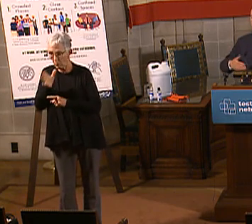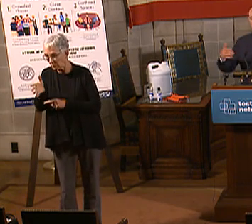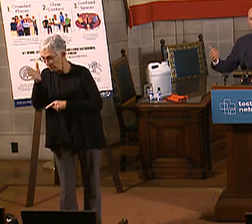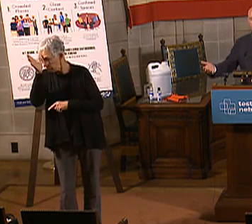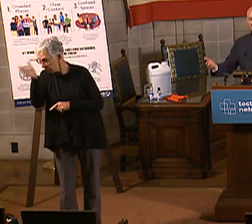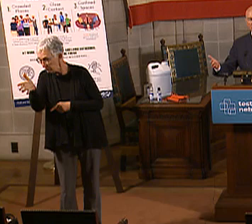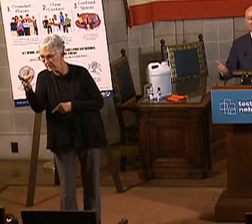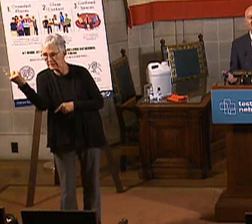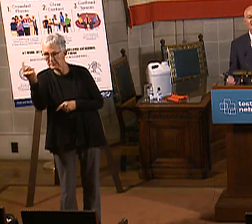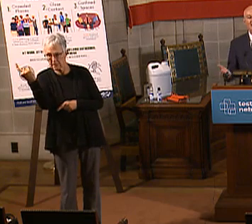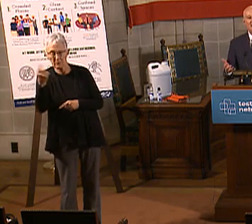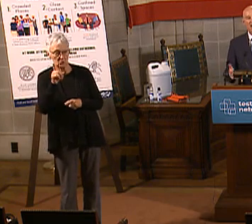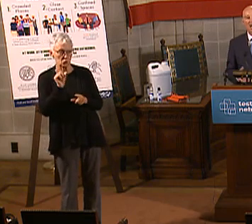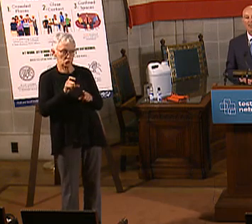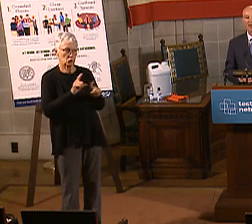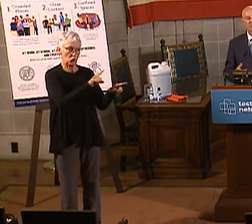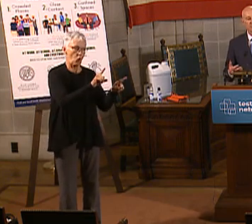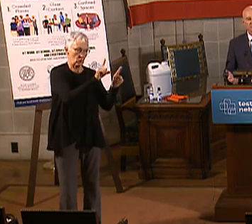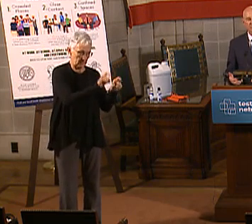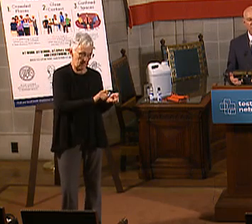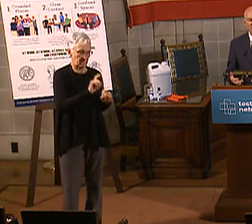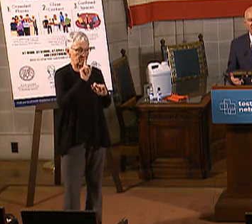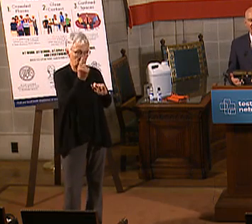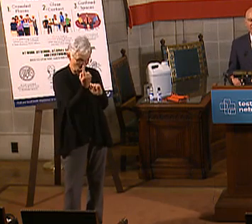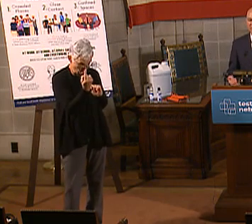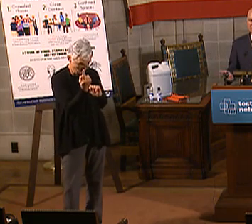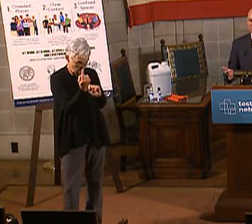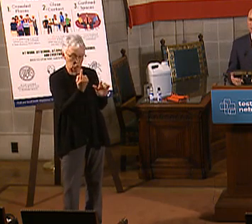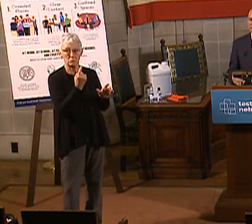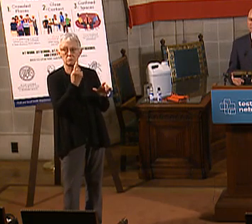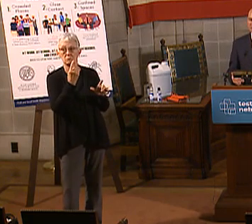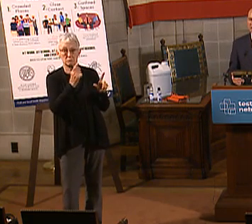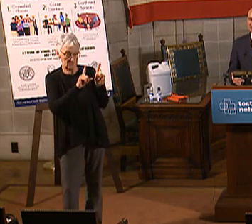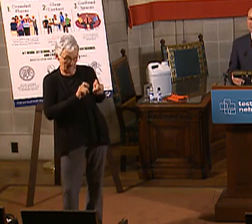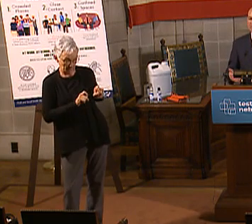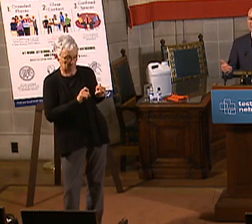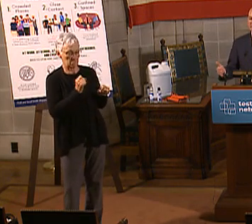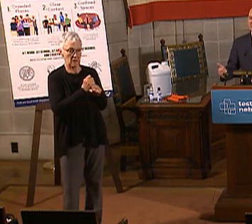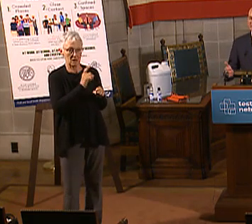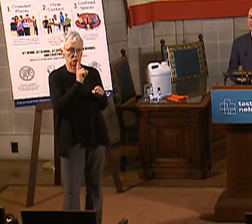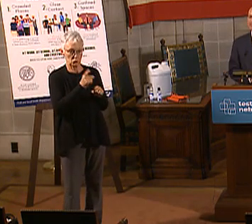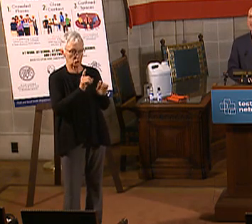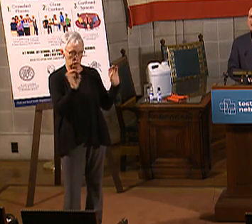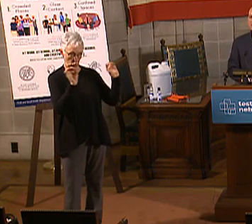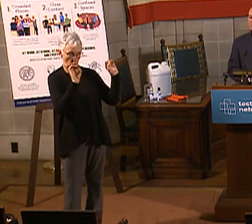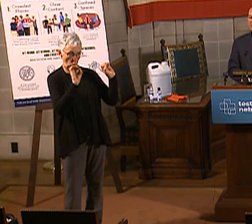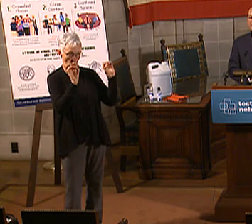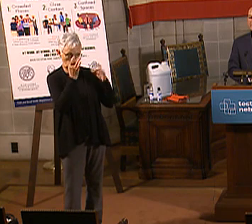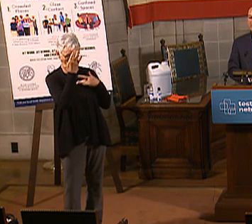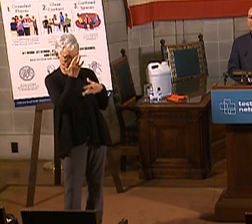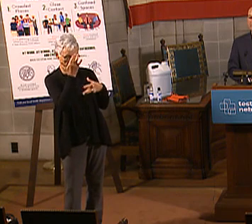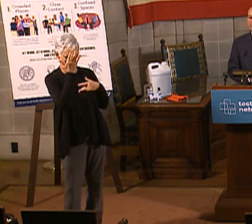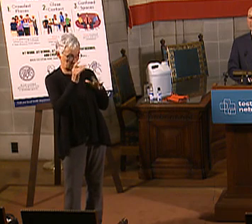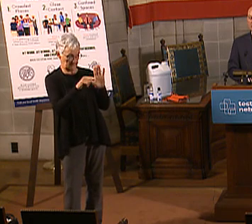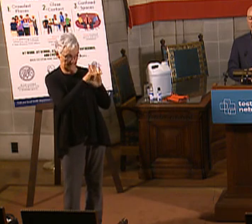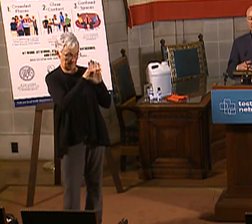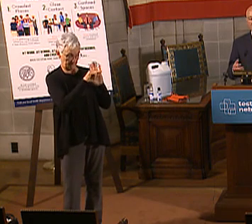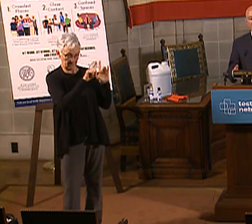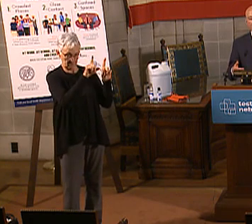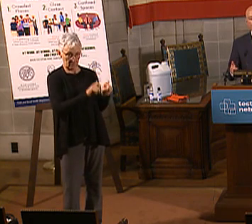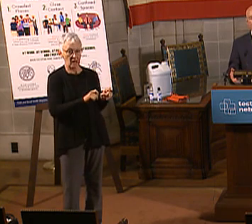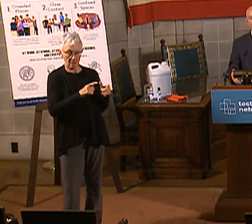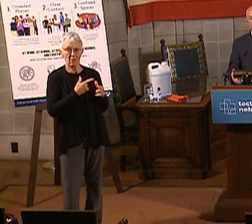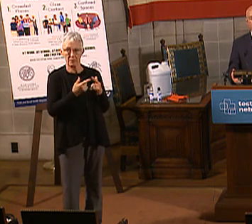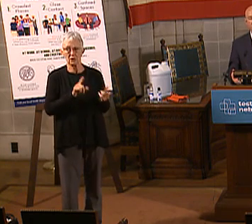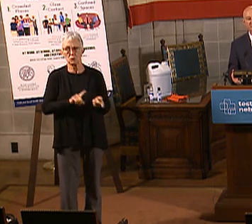before you go see somebody. And as soon as you sign up, you can start looking for slots to be able to get tested in. We have delivered over